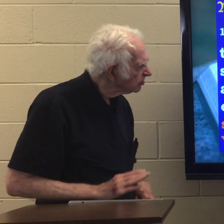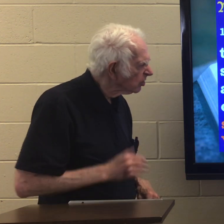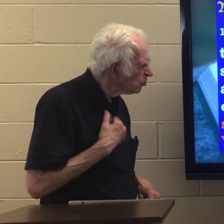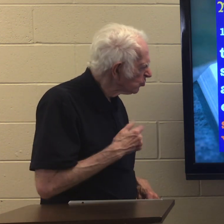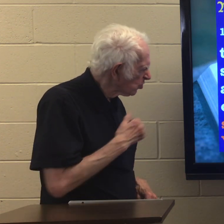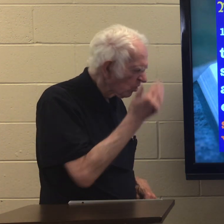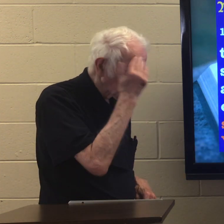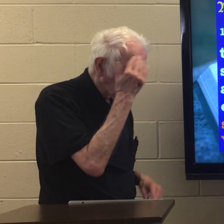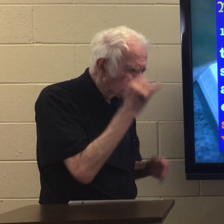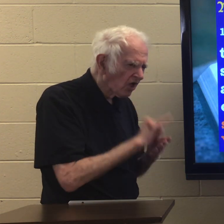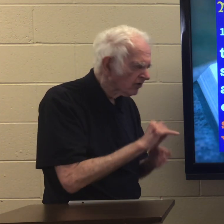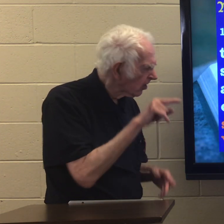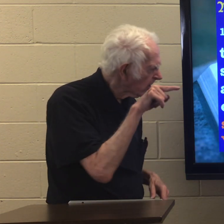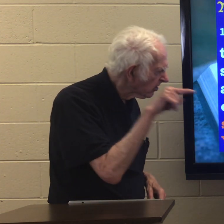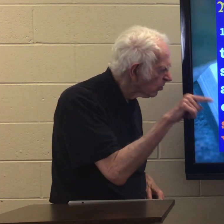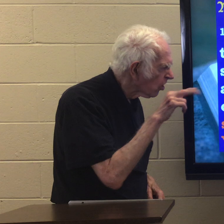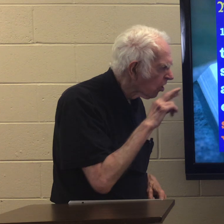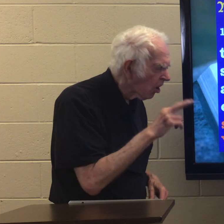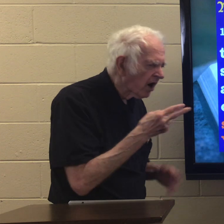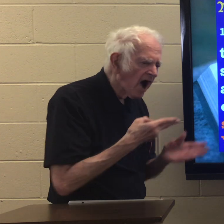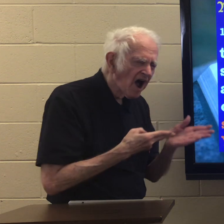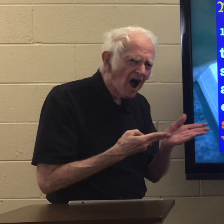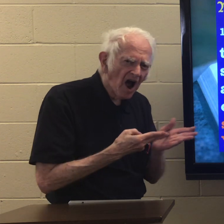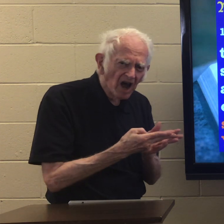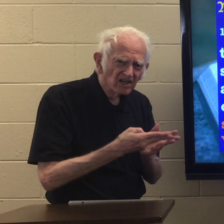Teacher, we know that you are an honest man.